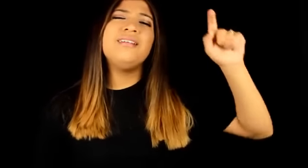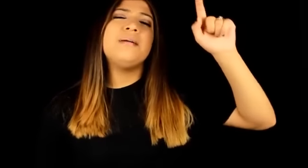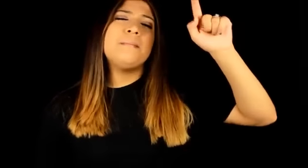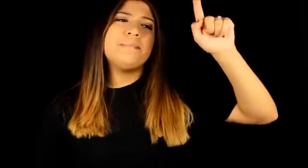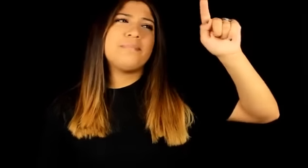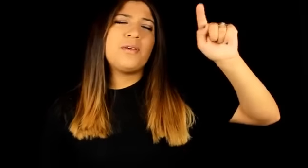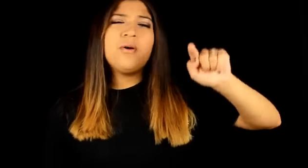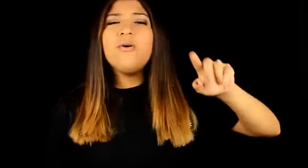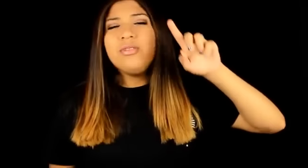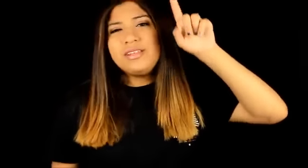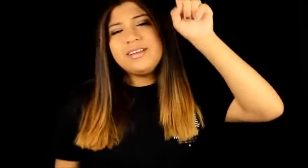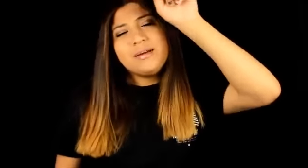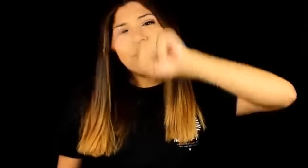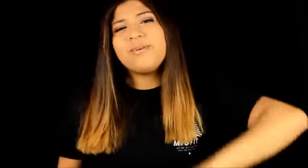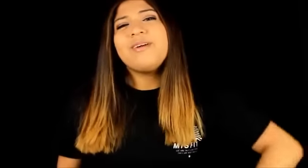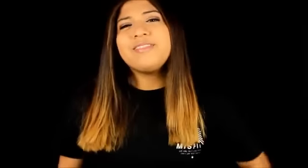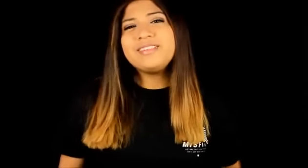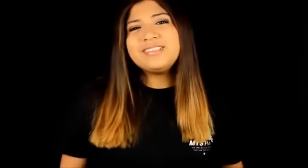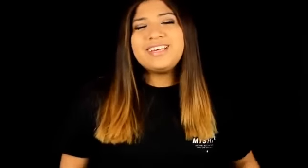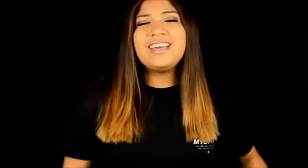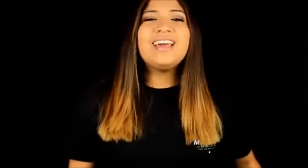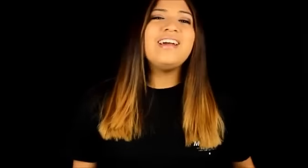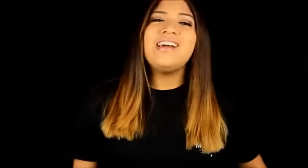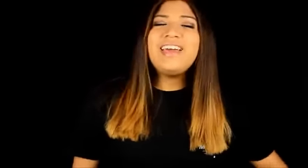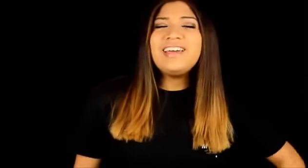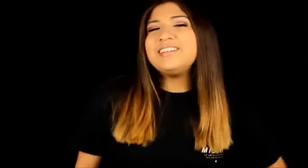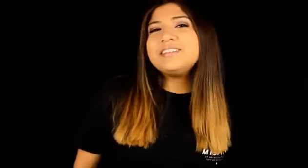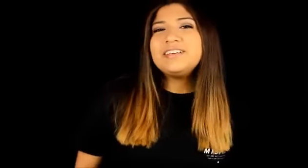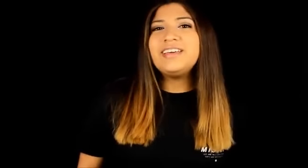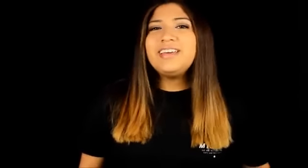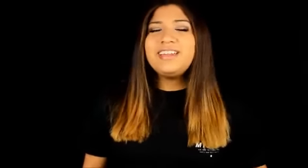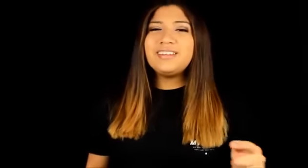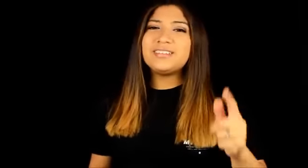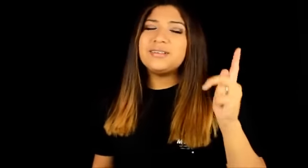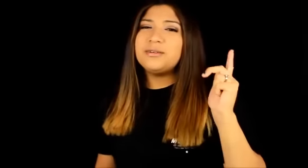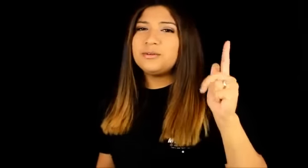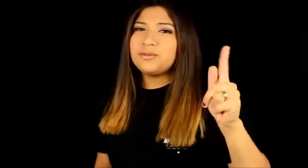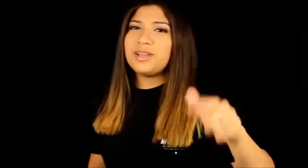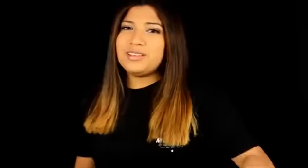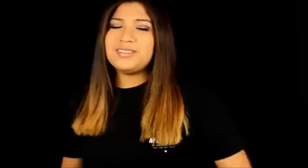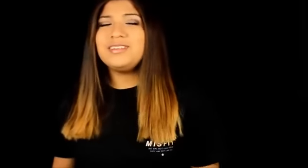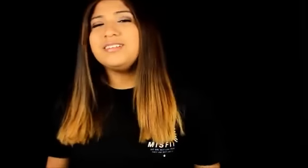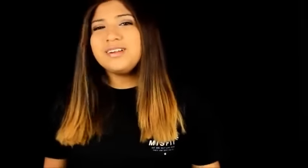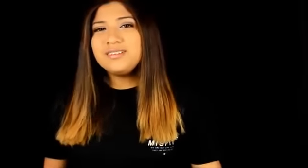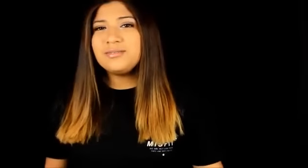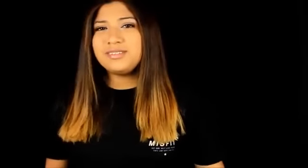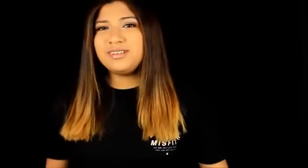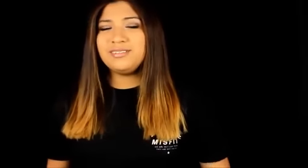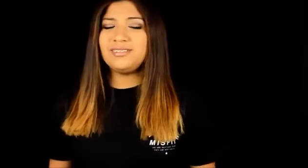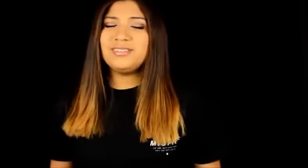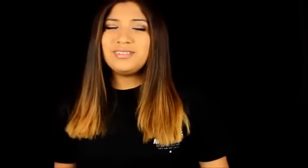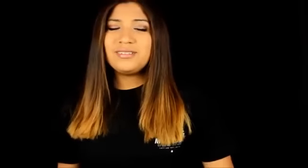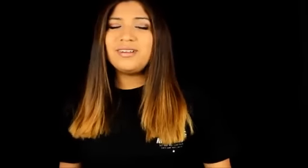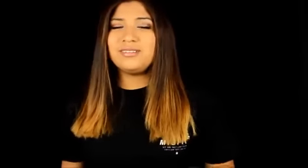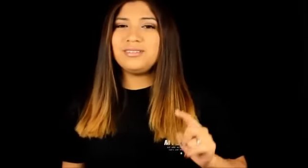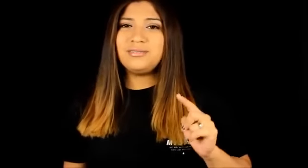colon parenthesis and it is great it's also a single it is also